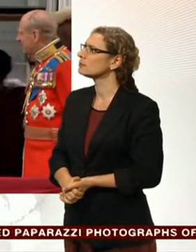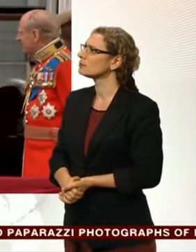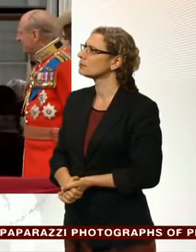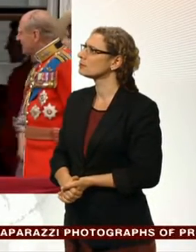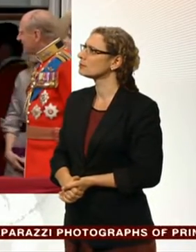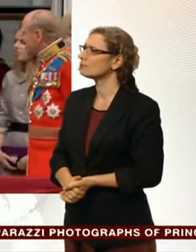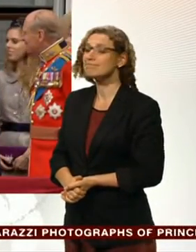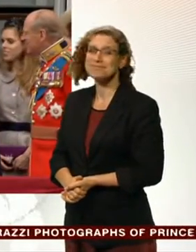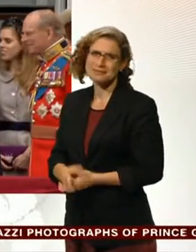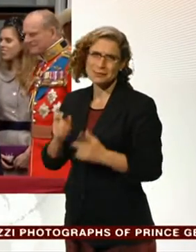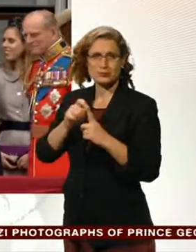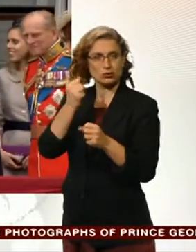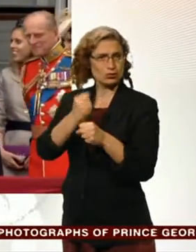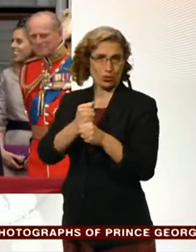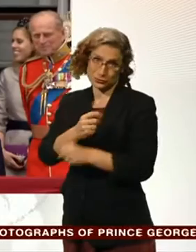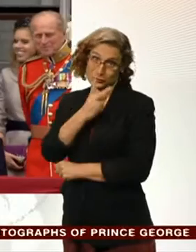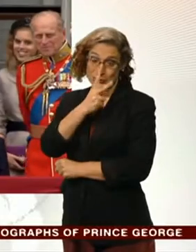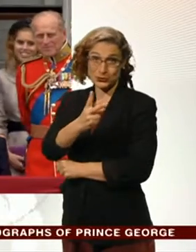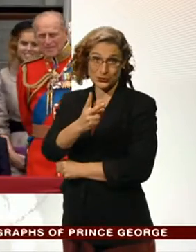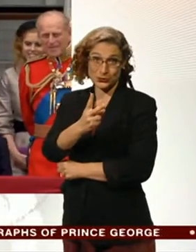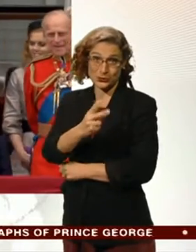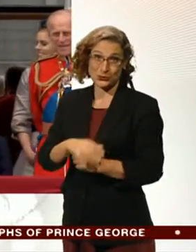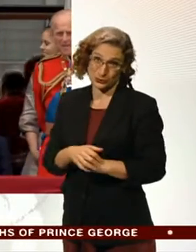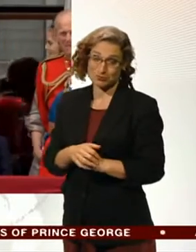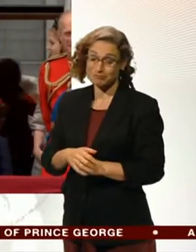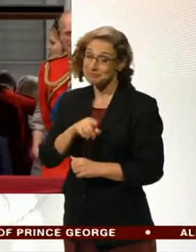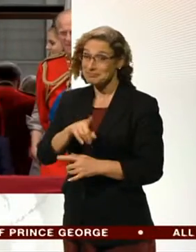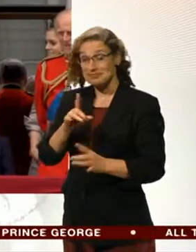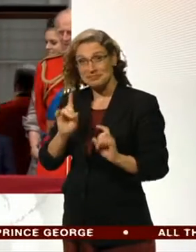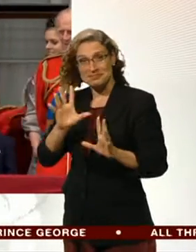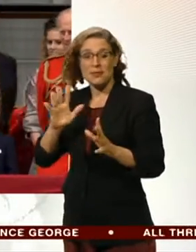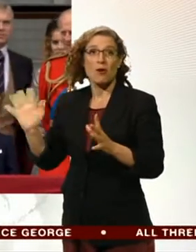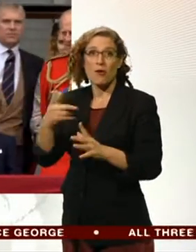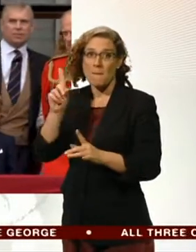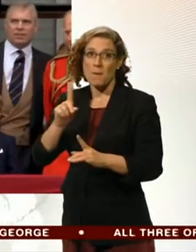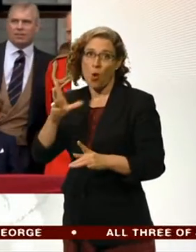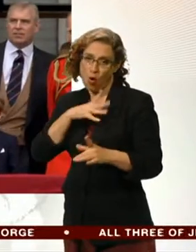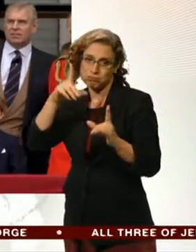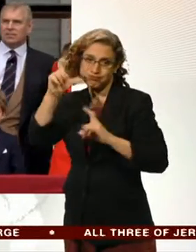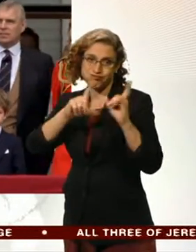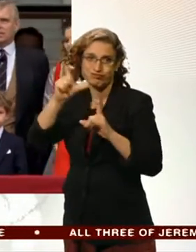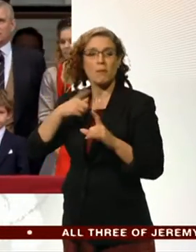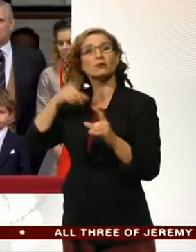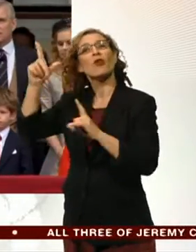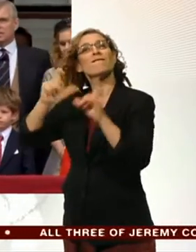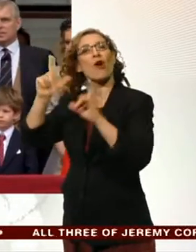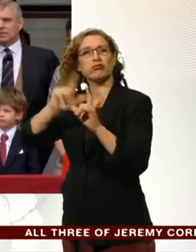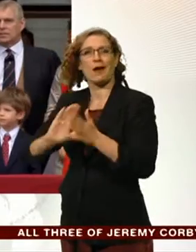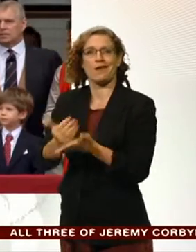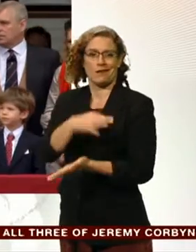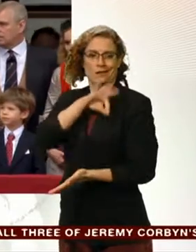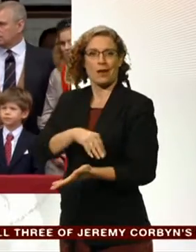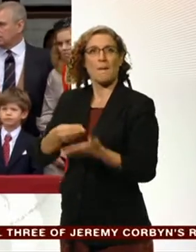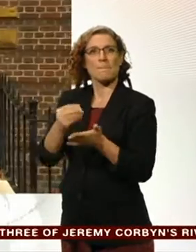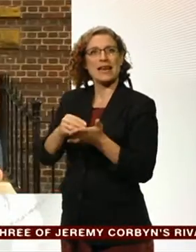He's two years old and already he's one of the most sought-after and lucrative targets for photographers anywhere in the